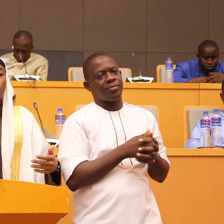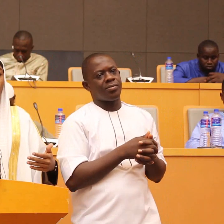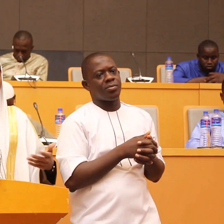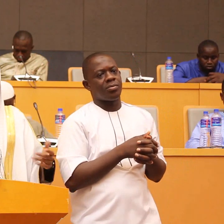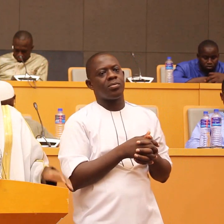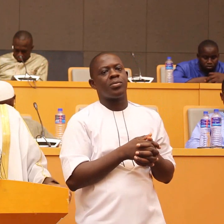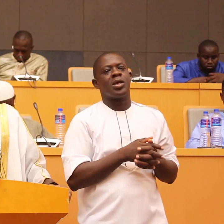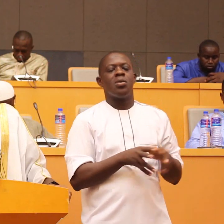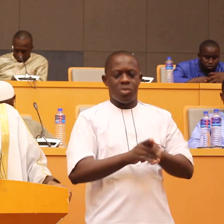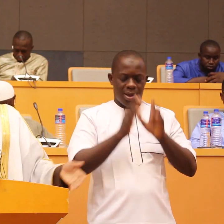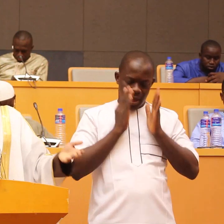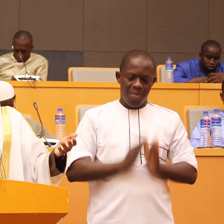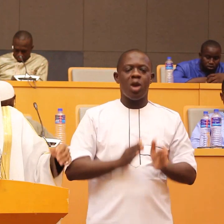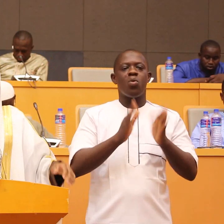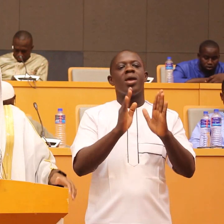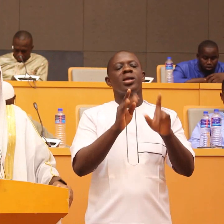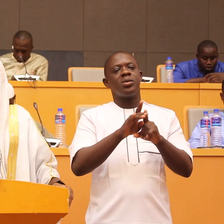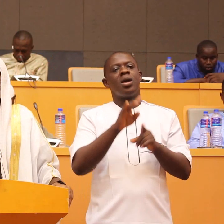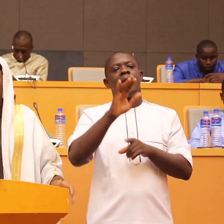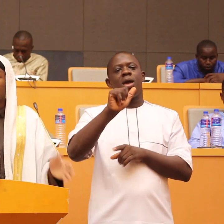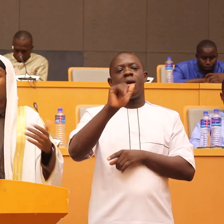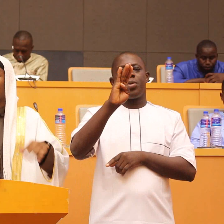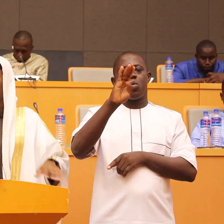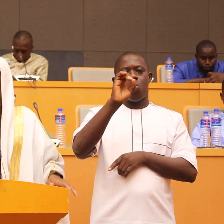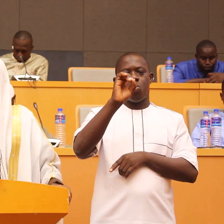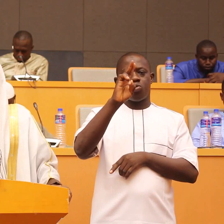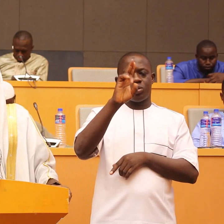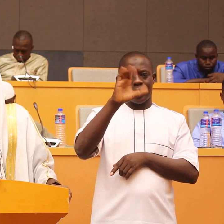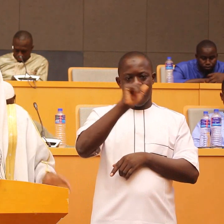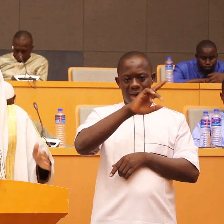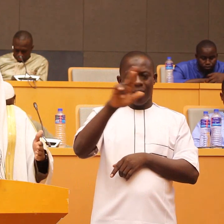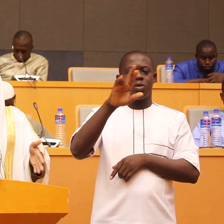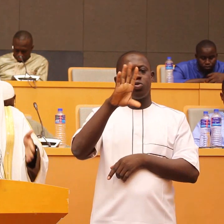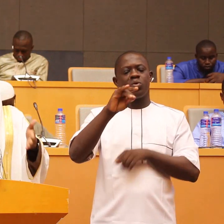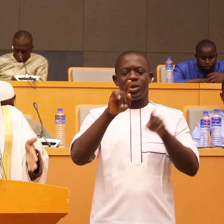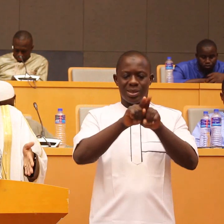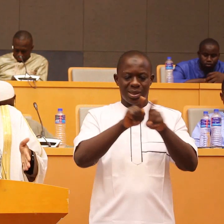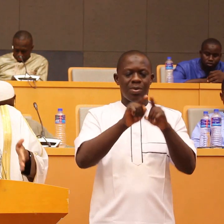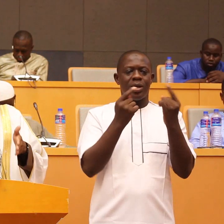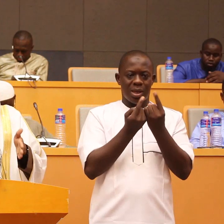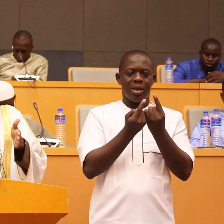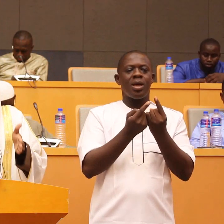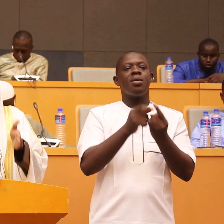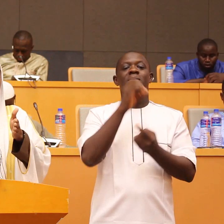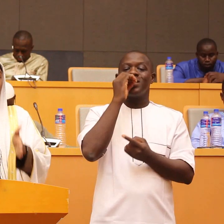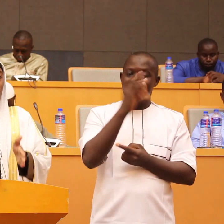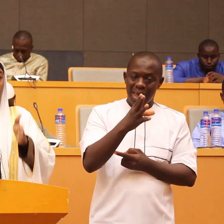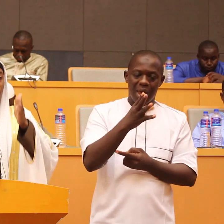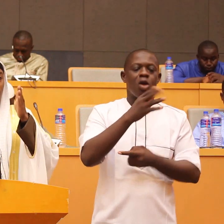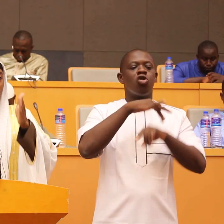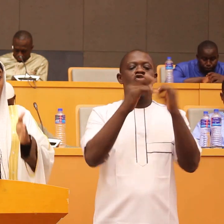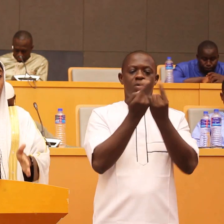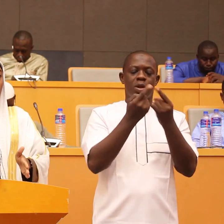is what we call humanity abu bakar did the same thing when he became a khalifa if i said something which mad with